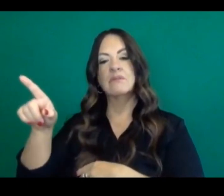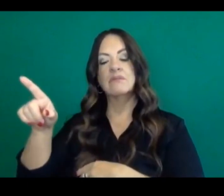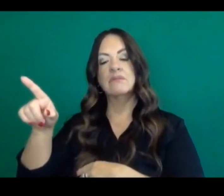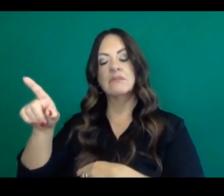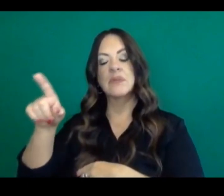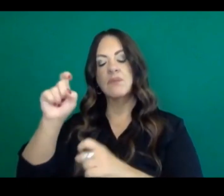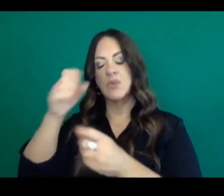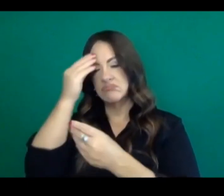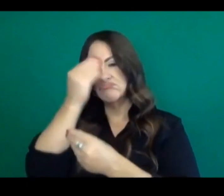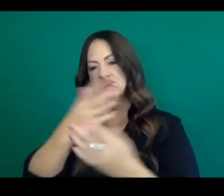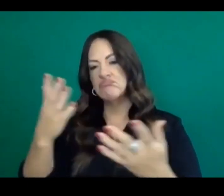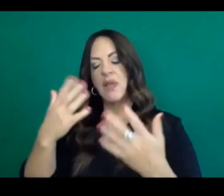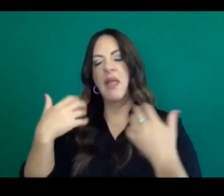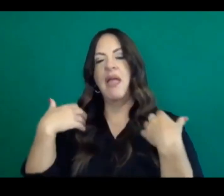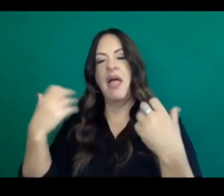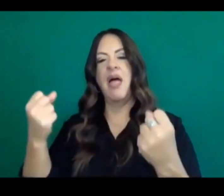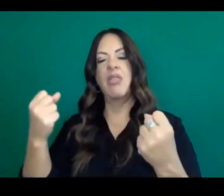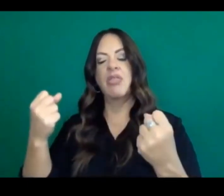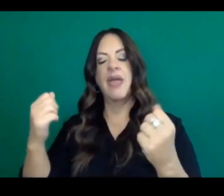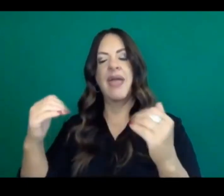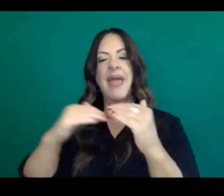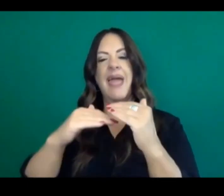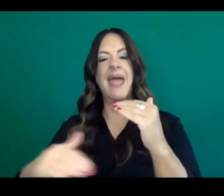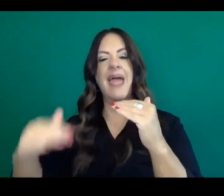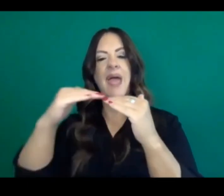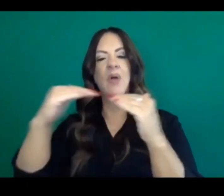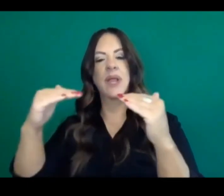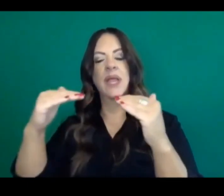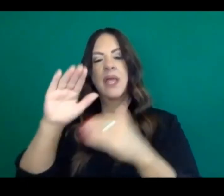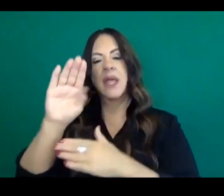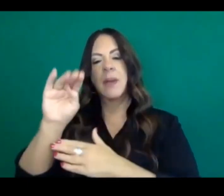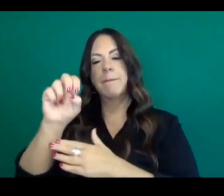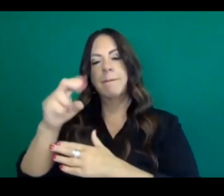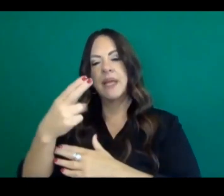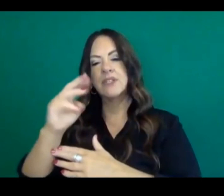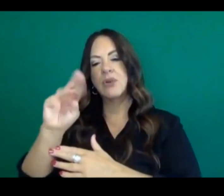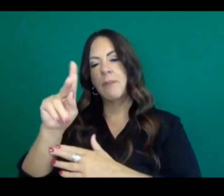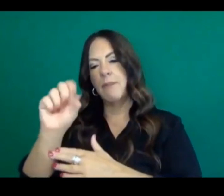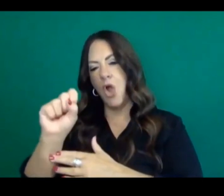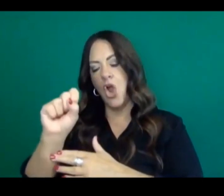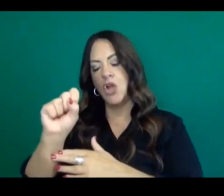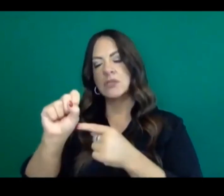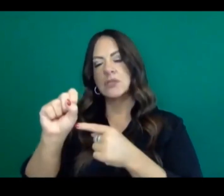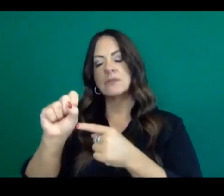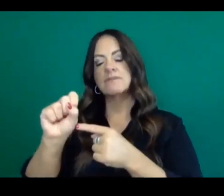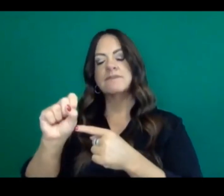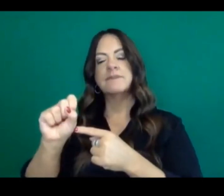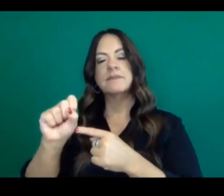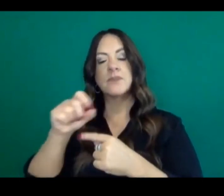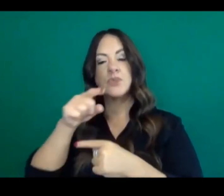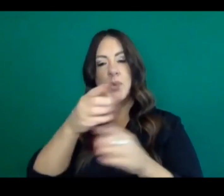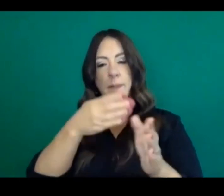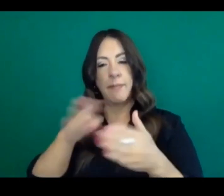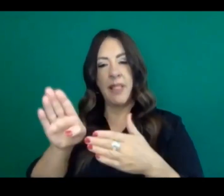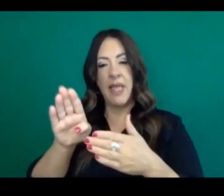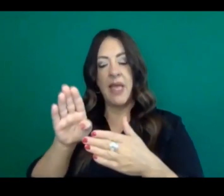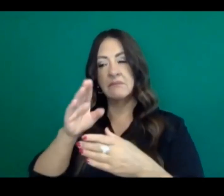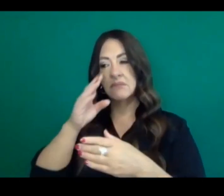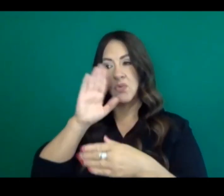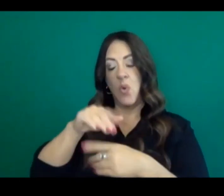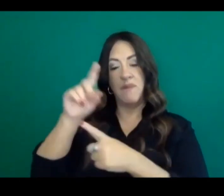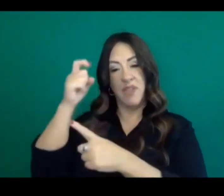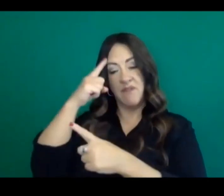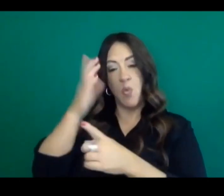benchmark, uh, for counties in addition to daily case rate and tax positivity rates. Is that still the plan? Were you going to do that? Was the governor going to do that?